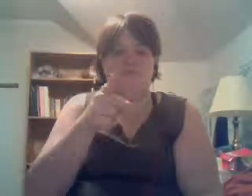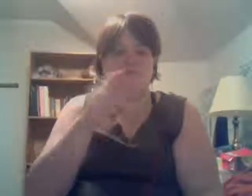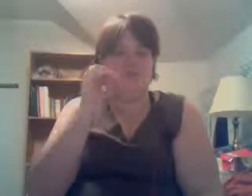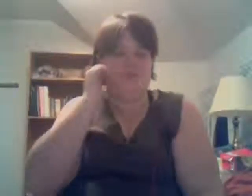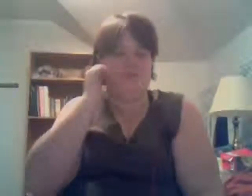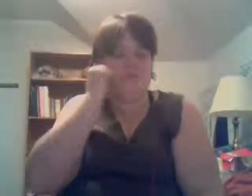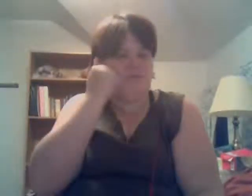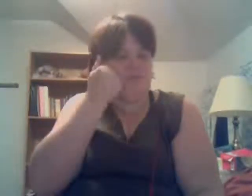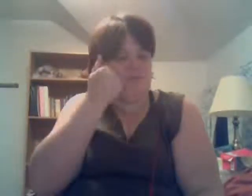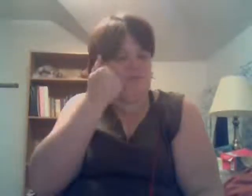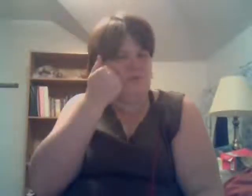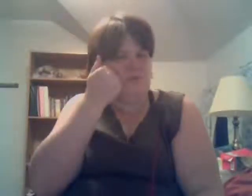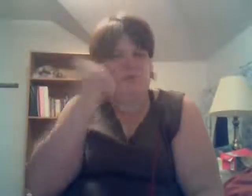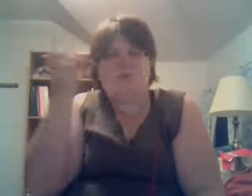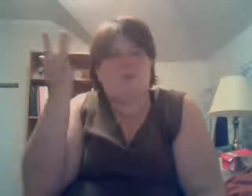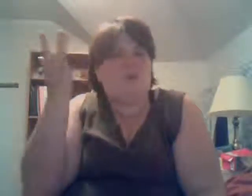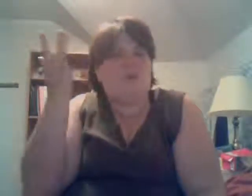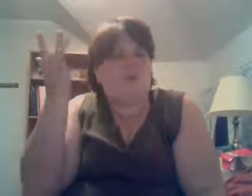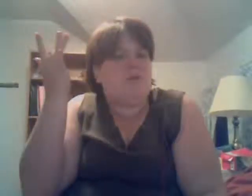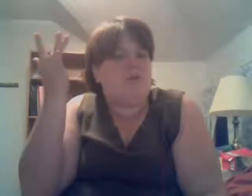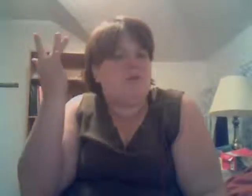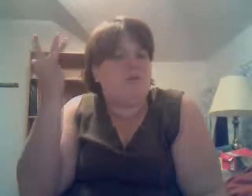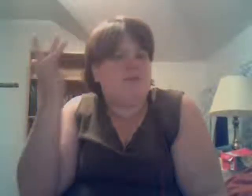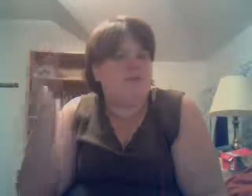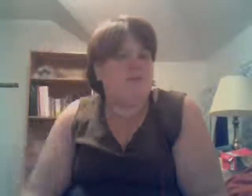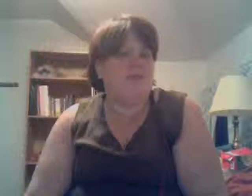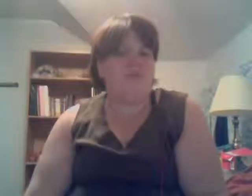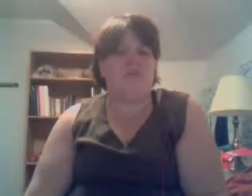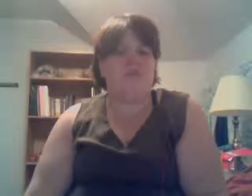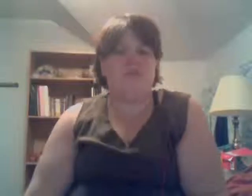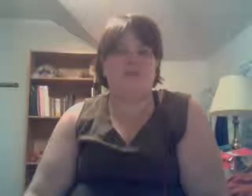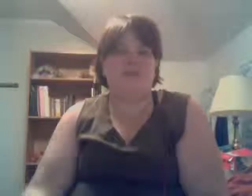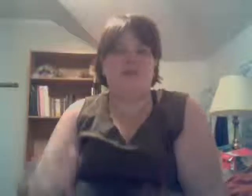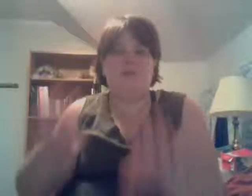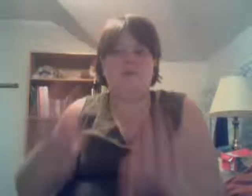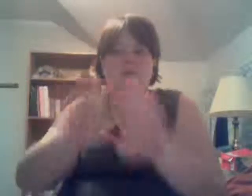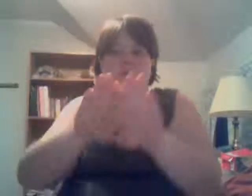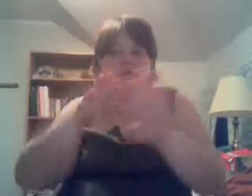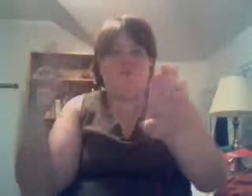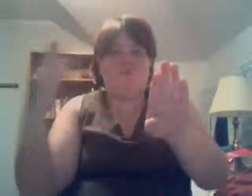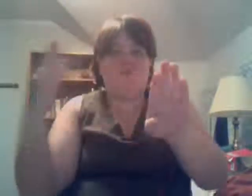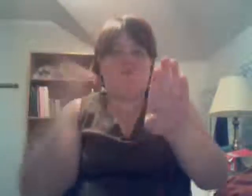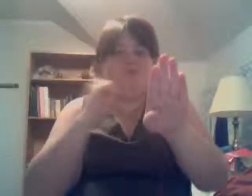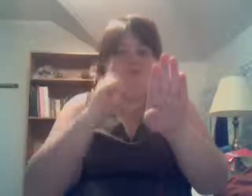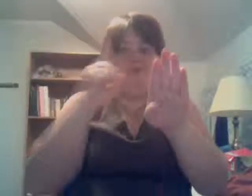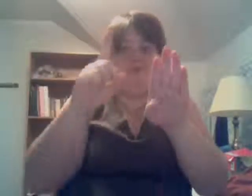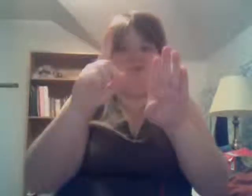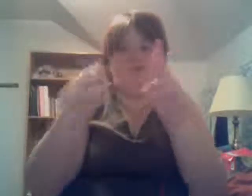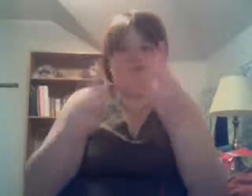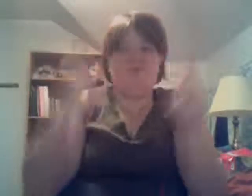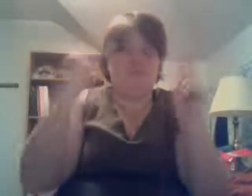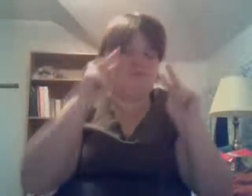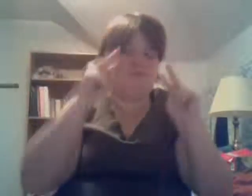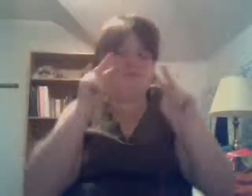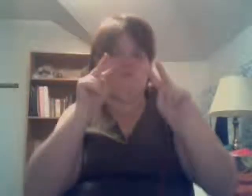You're insecure, don't know what for You're turning heads when you walk through the door